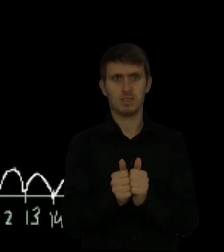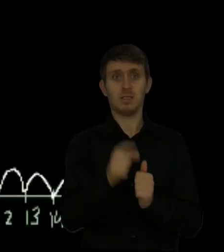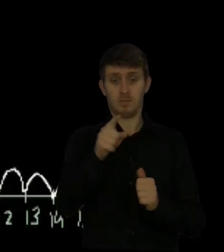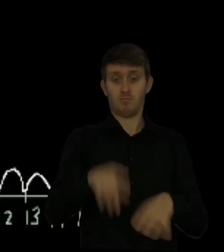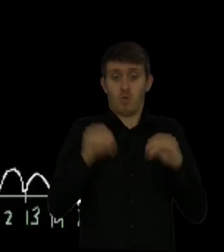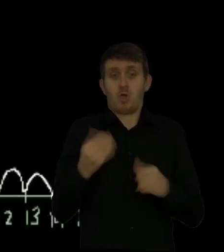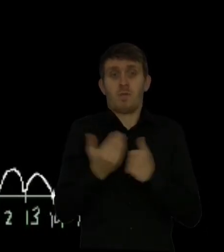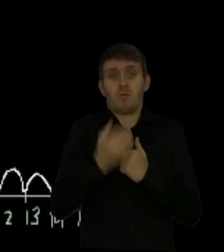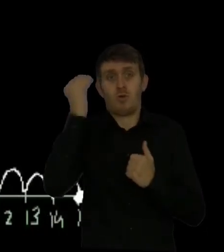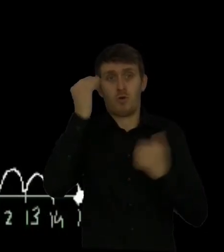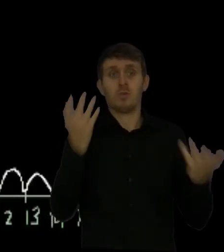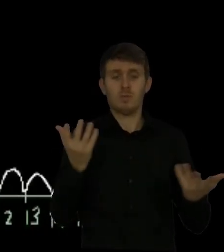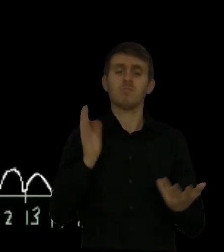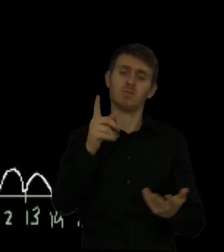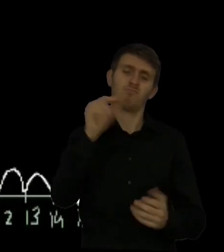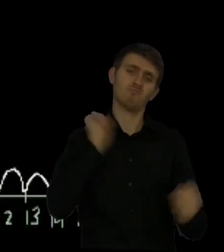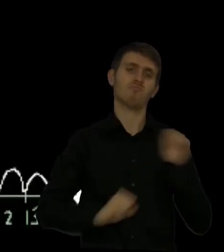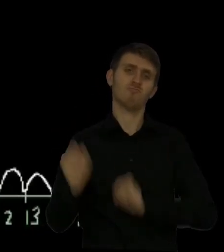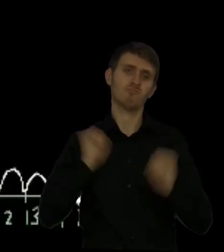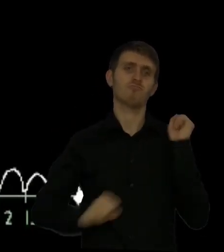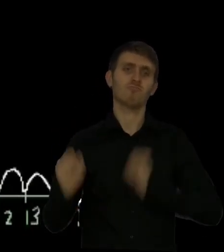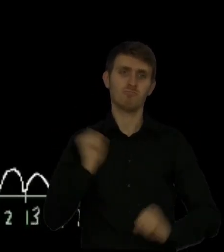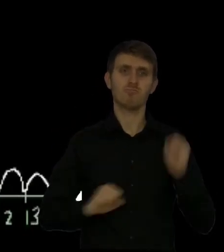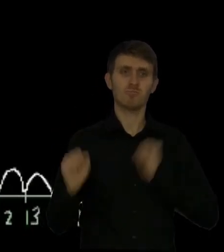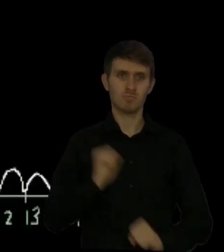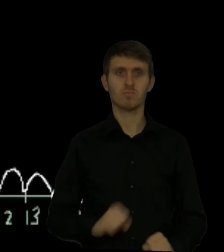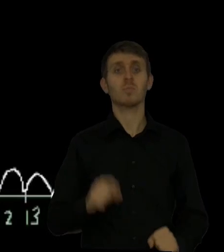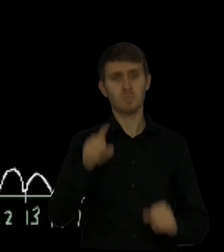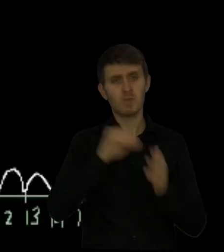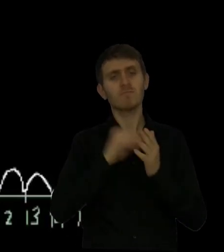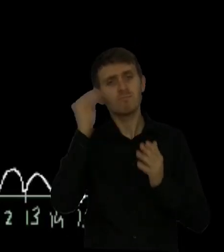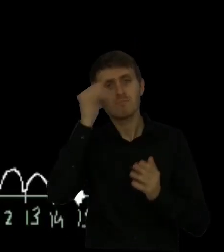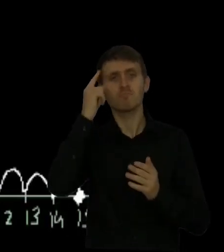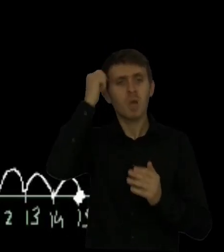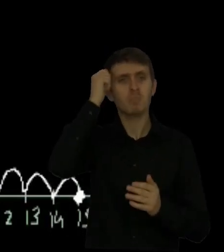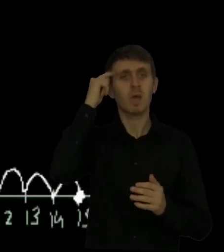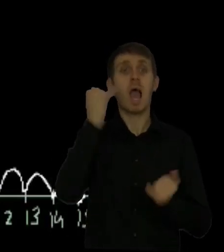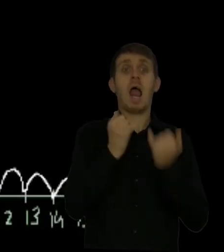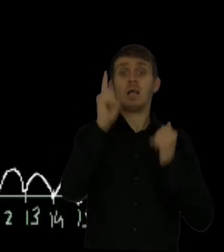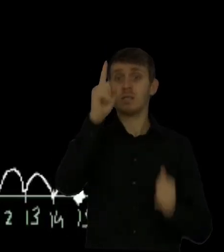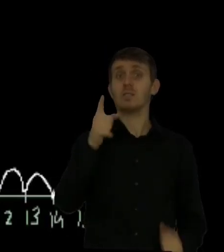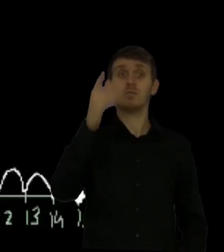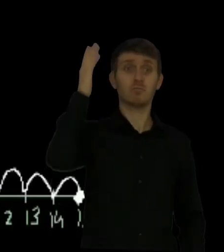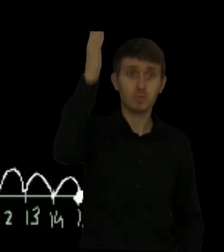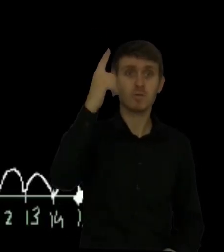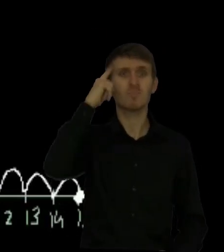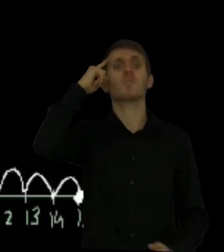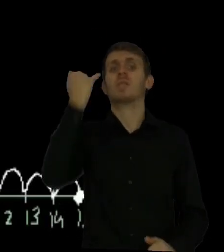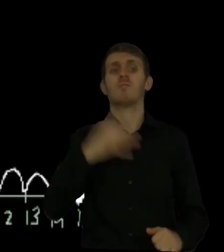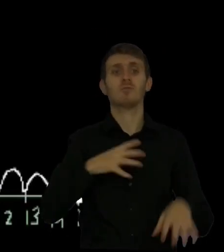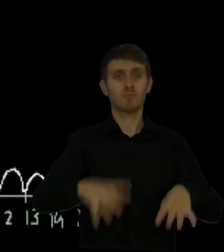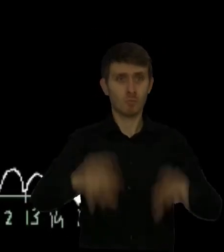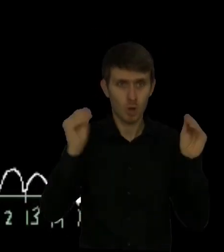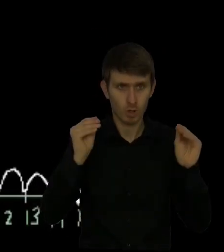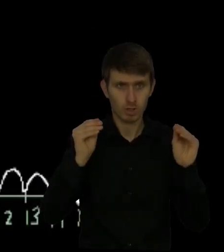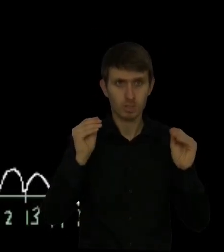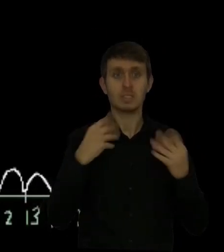a little bit. But these types of problems, when you're getting started off in mathematics, these kind of require the most practice. And to some degree, you